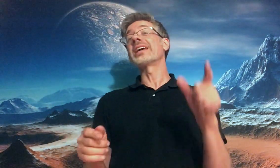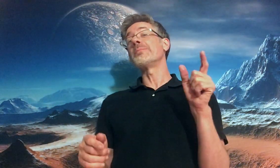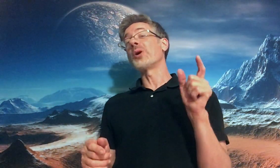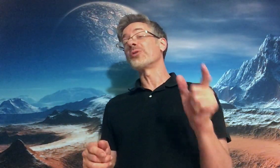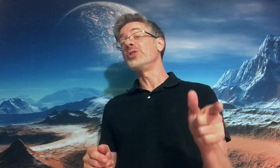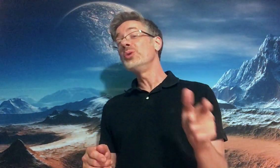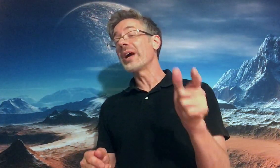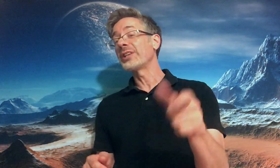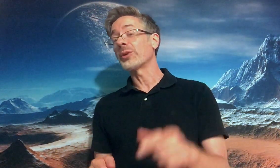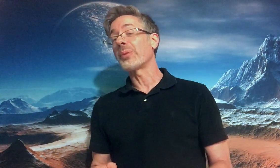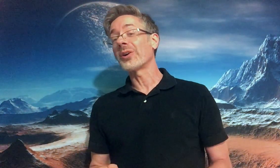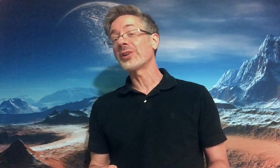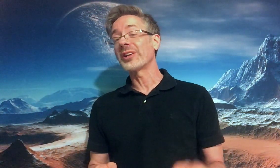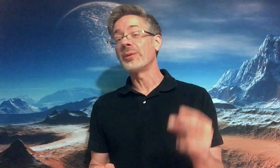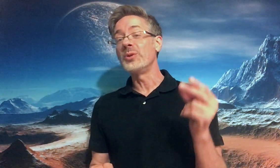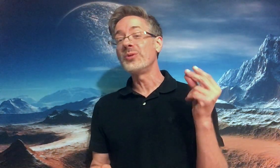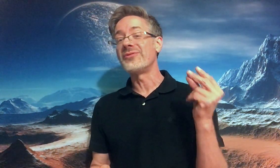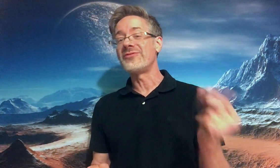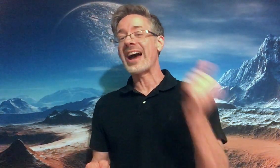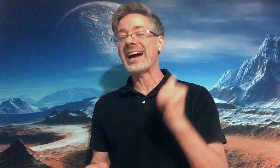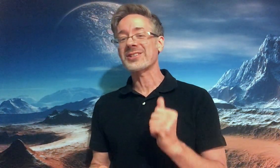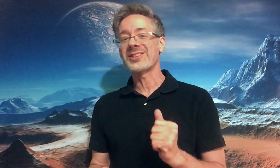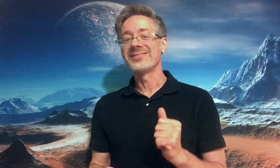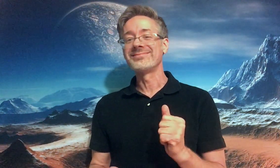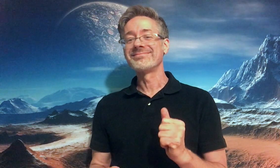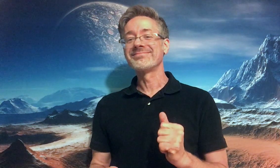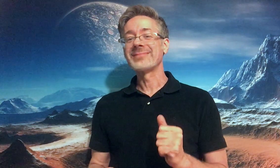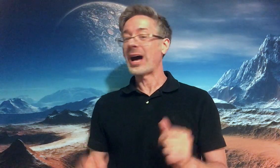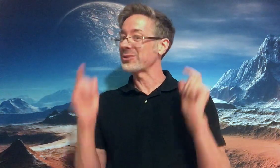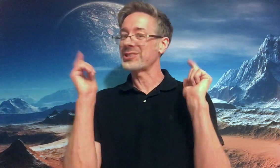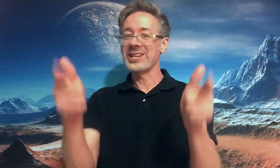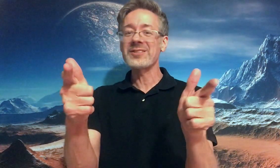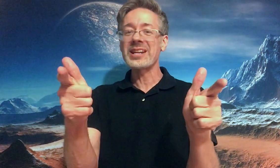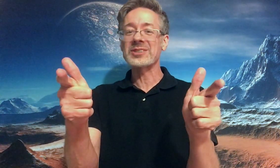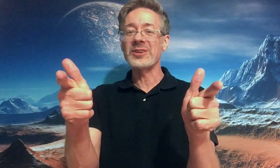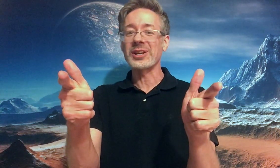get both you and your partner in the mood fast. I'll see you in the next video.